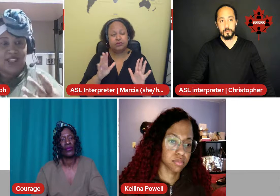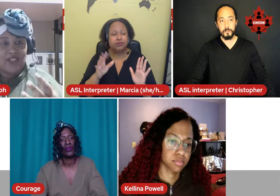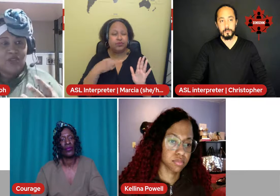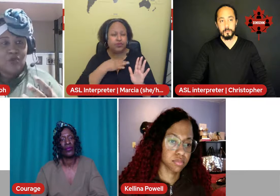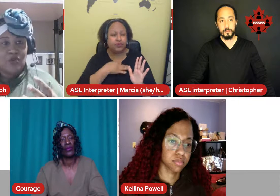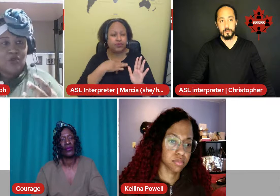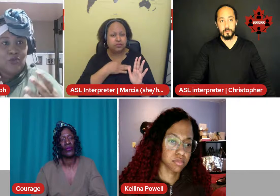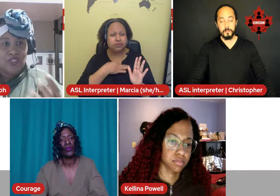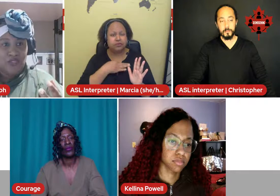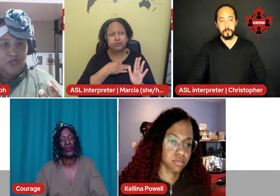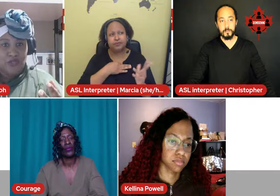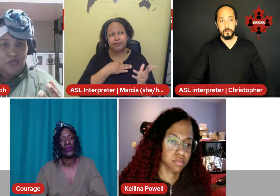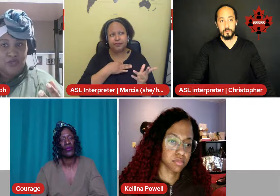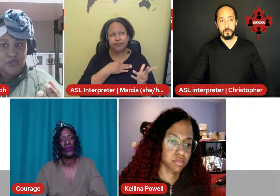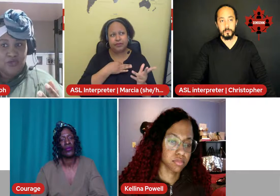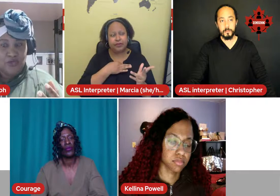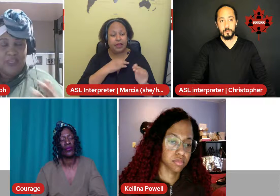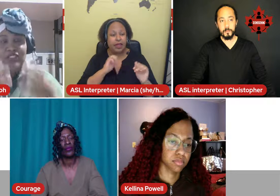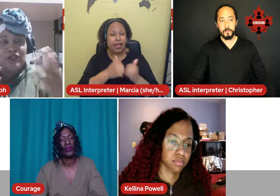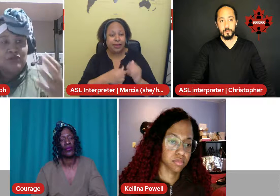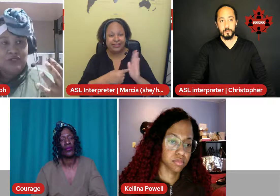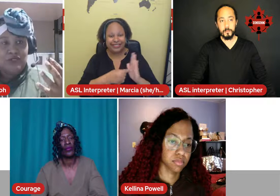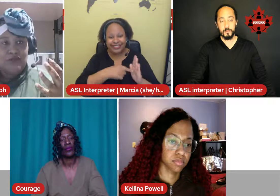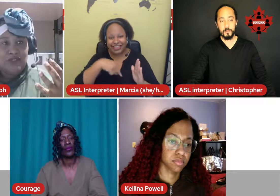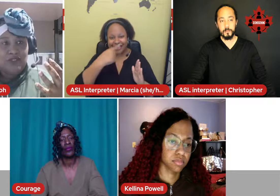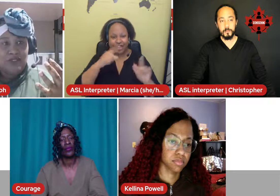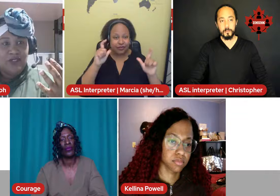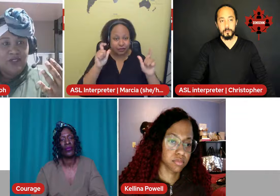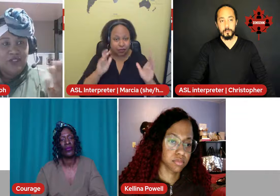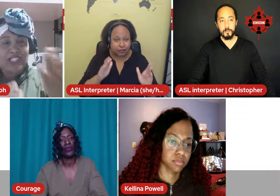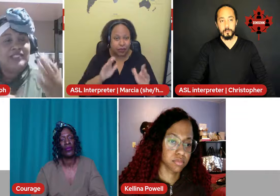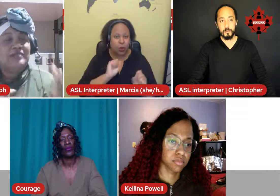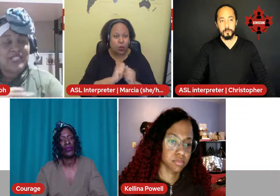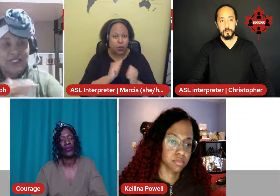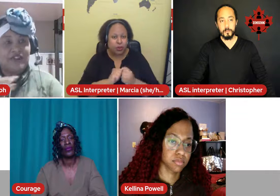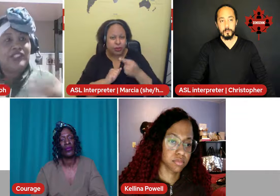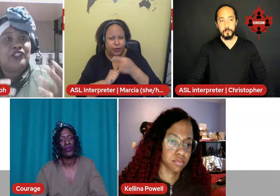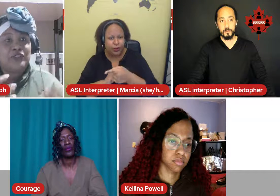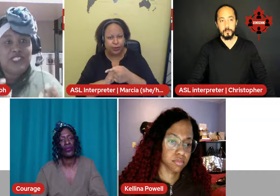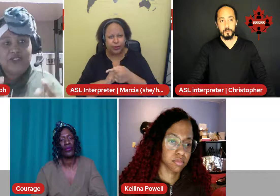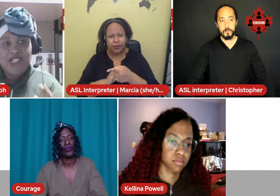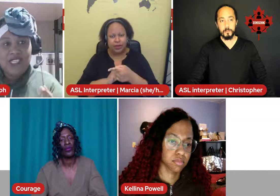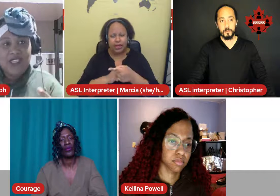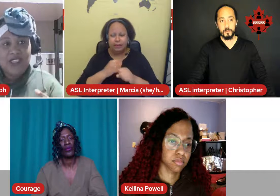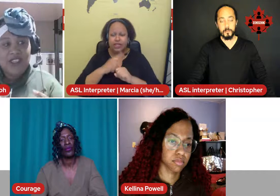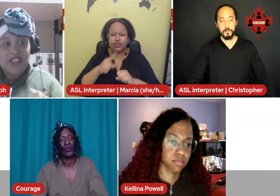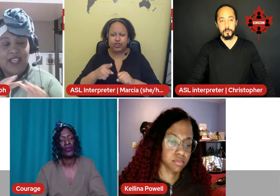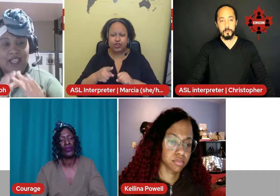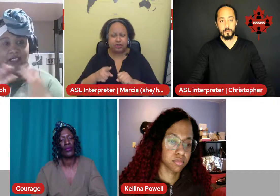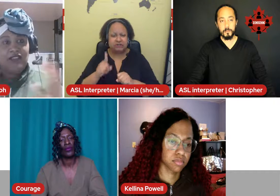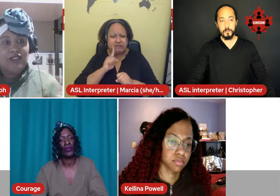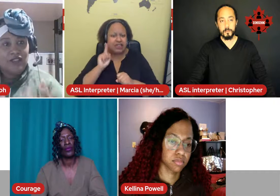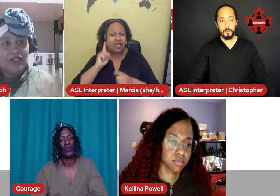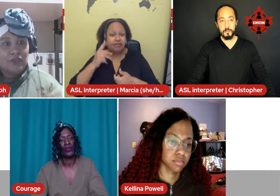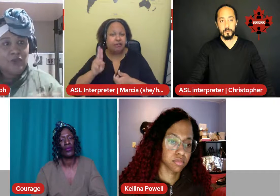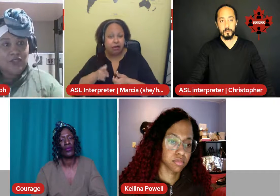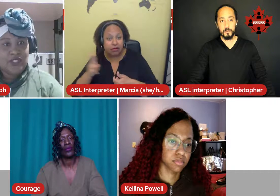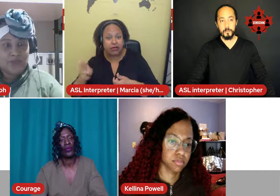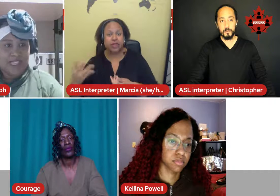they can work with you to make you, to create some sense of inclusivity in the workspace?